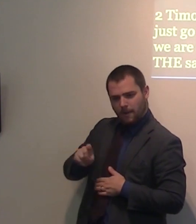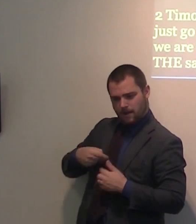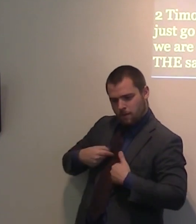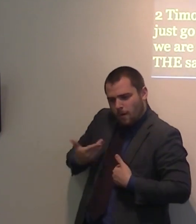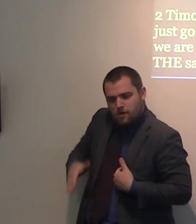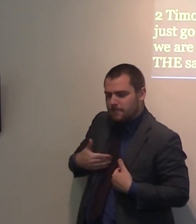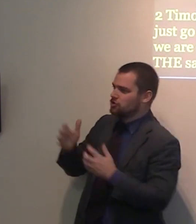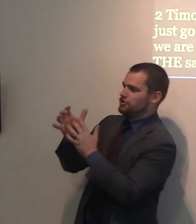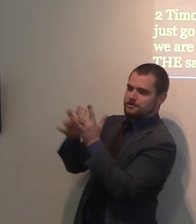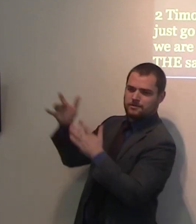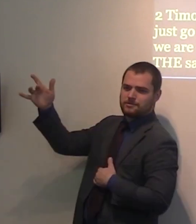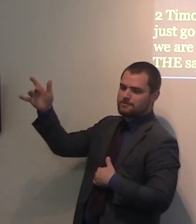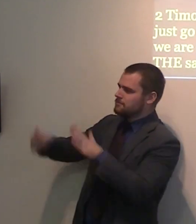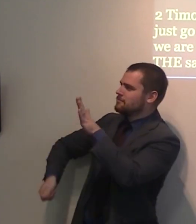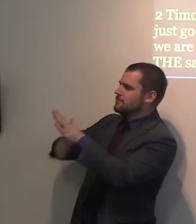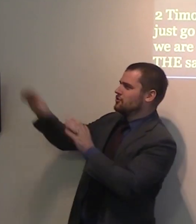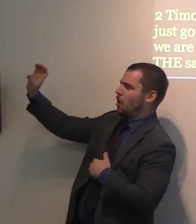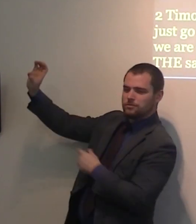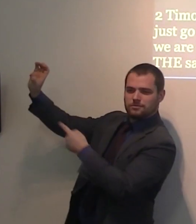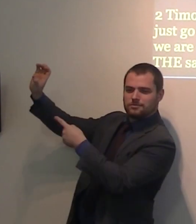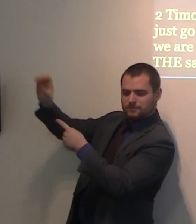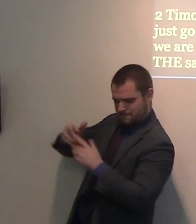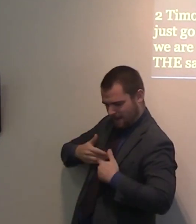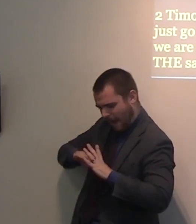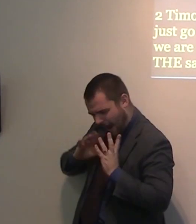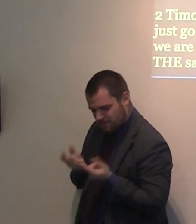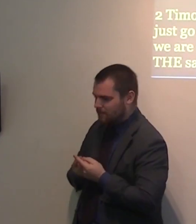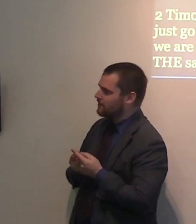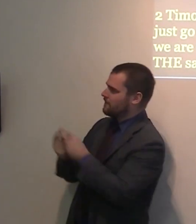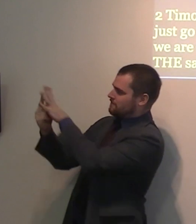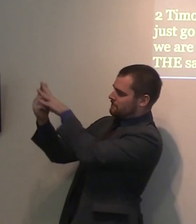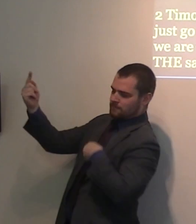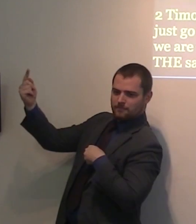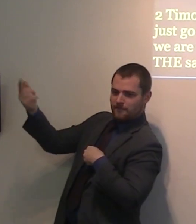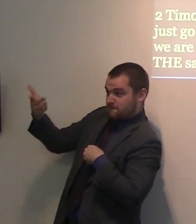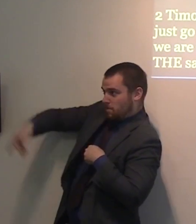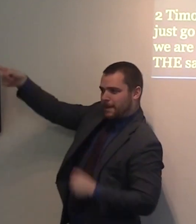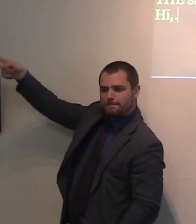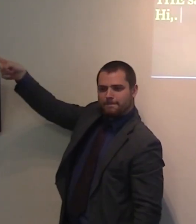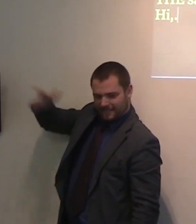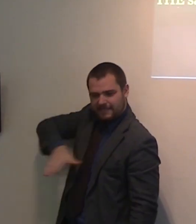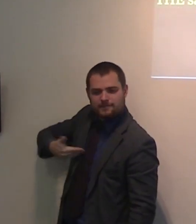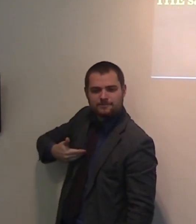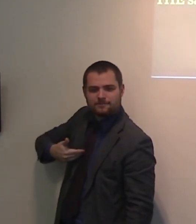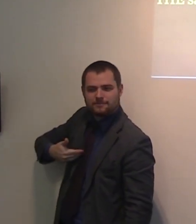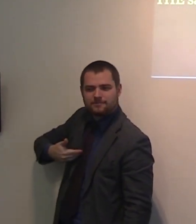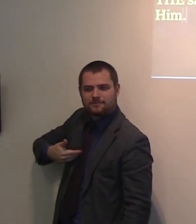15, verse 15, verse 5, He said, without me you can do nothing. So, we derive our